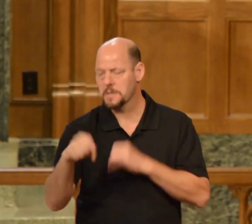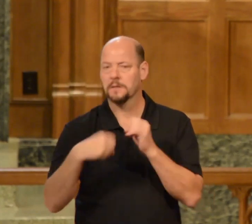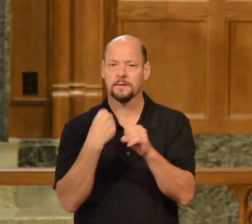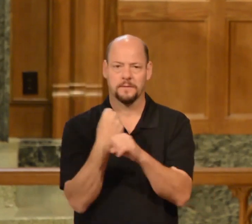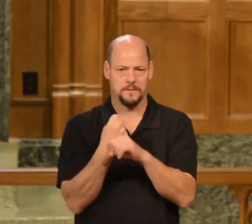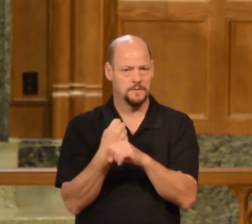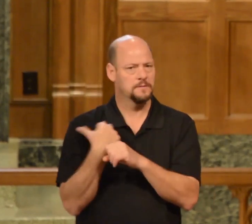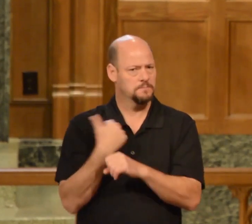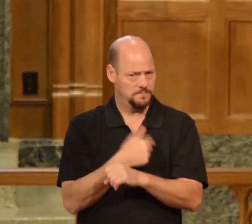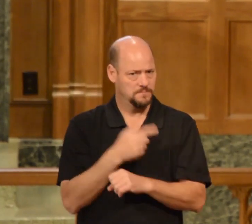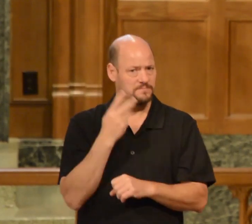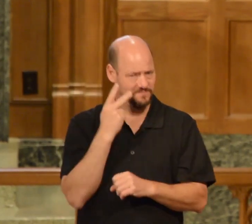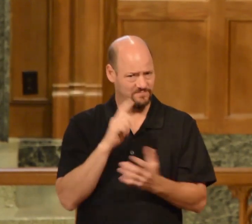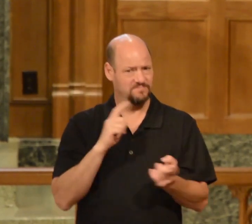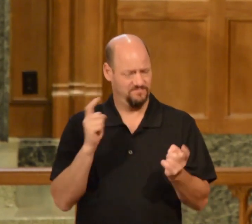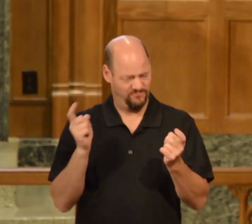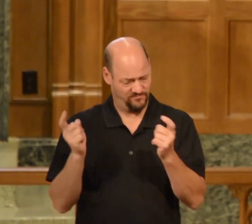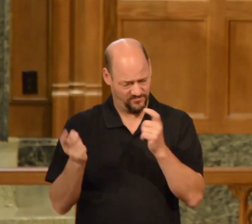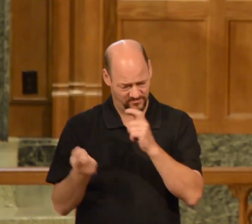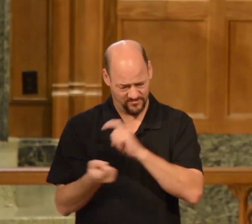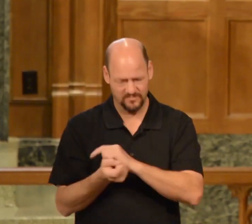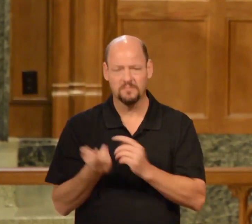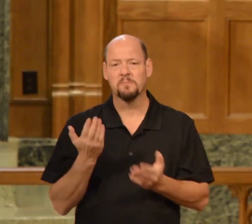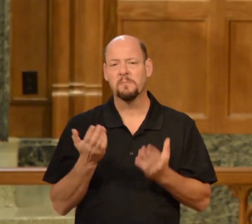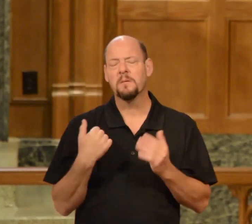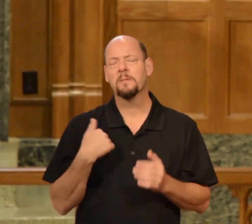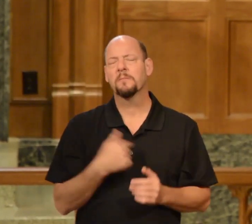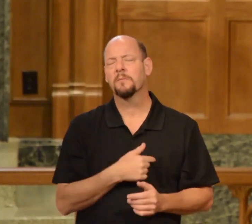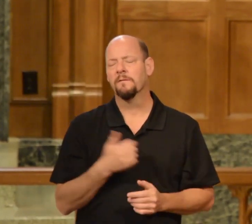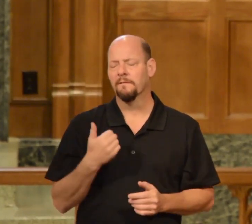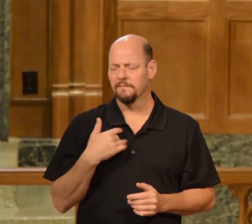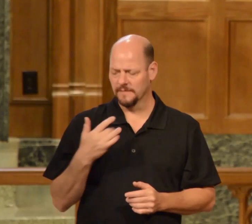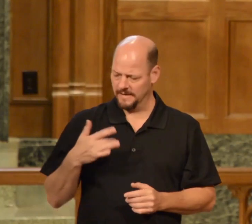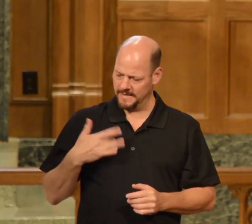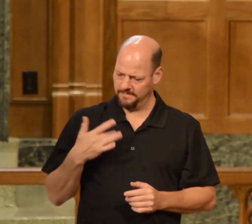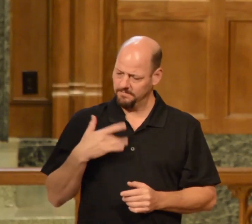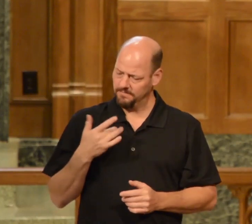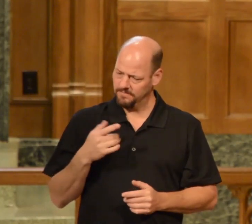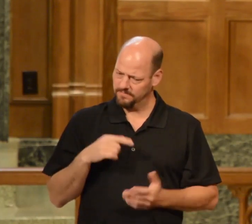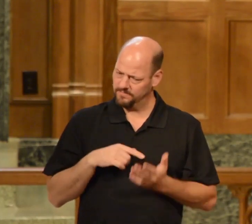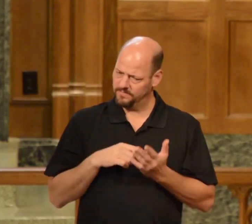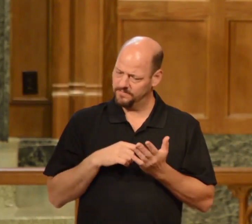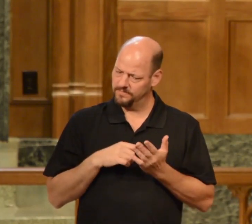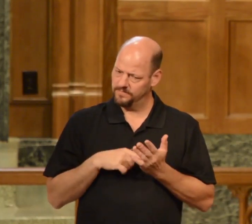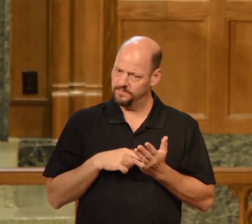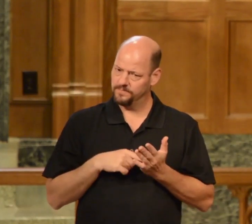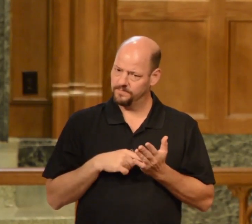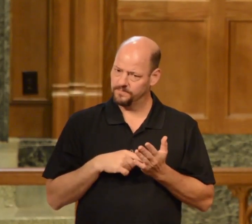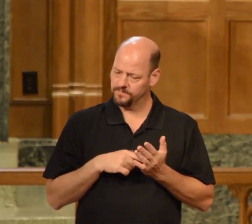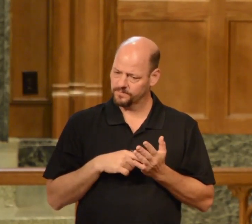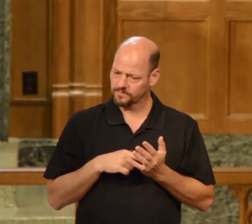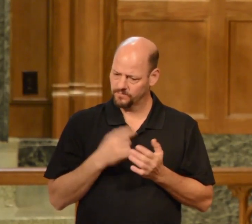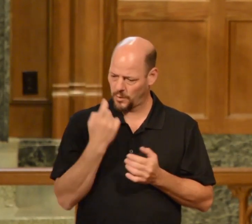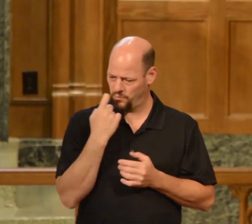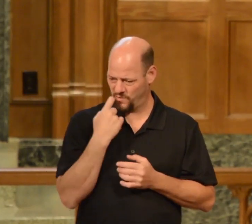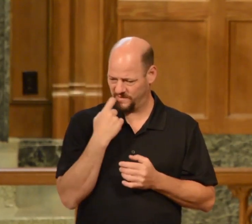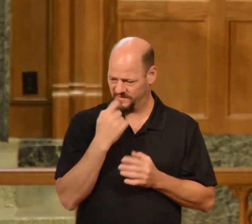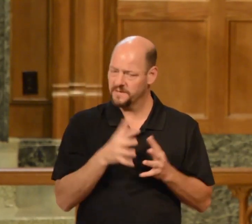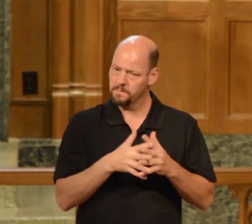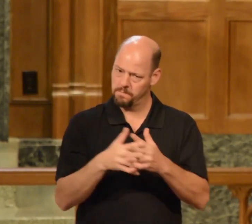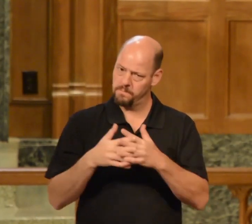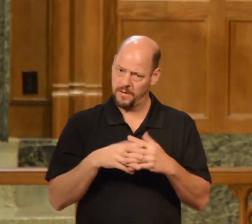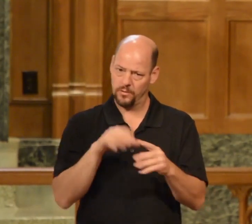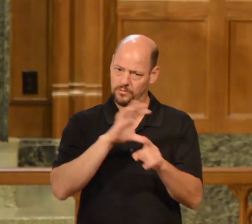perhaps we see this or we have some sense of this that not long ago in our own American context in our American